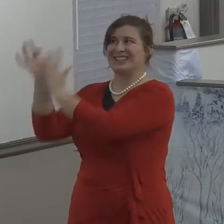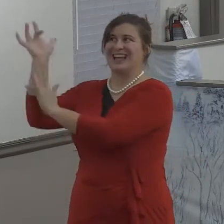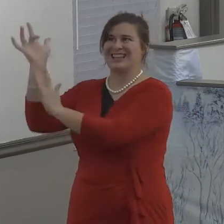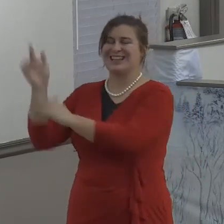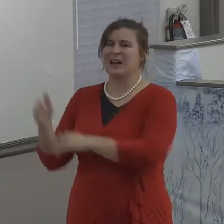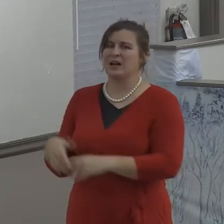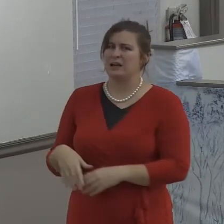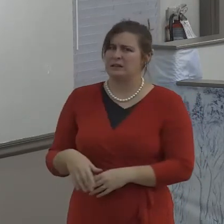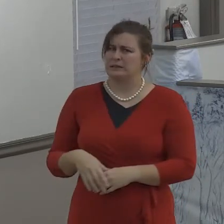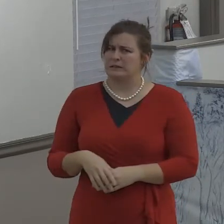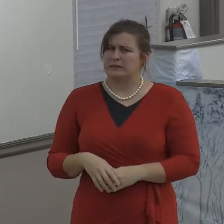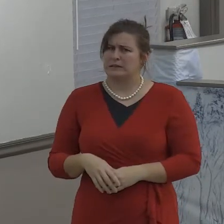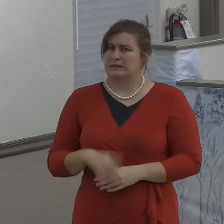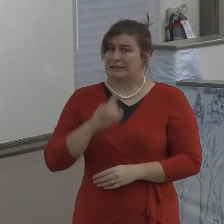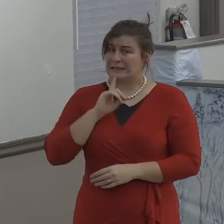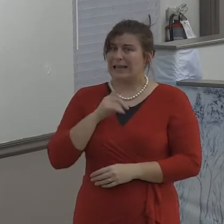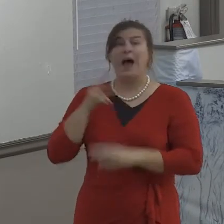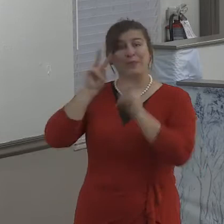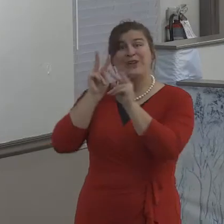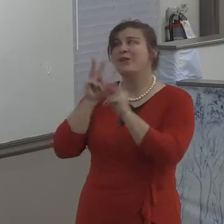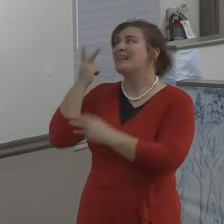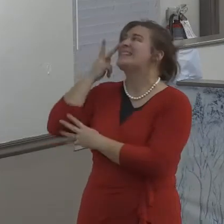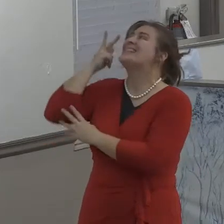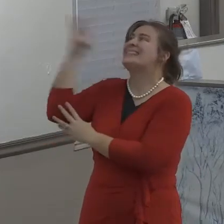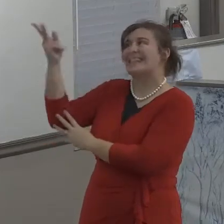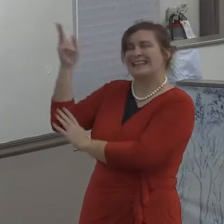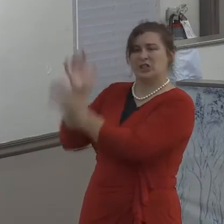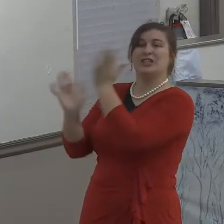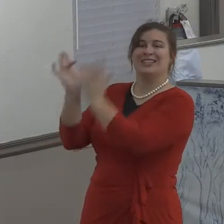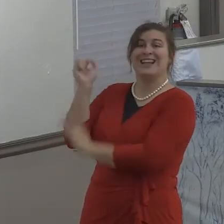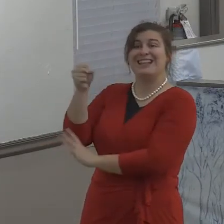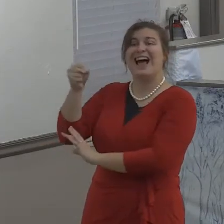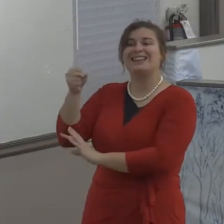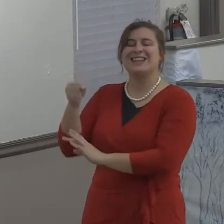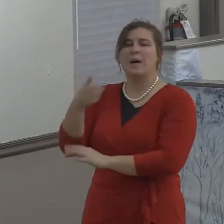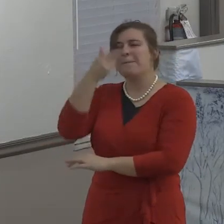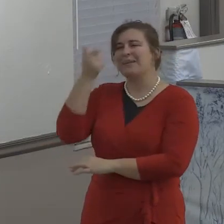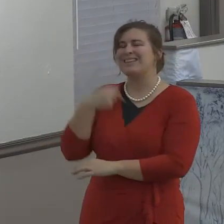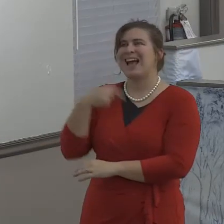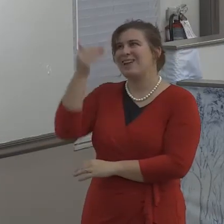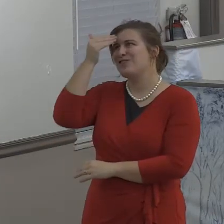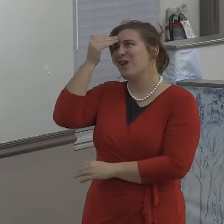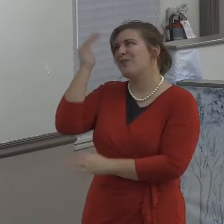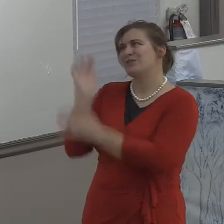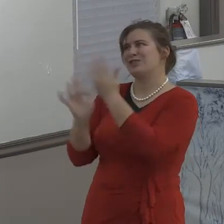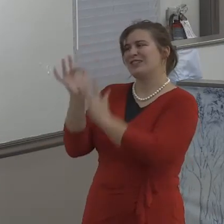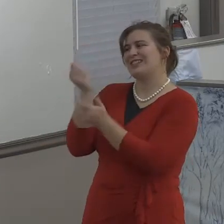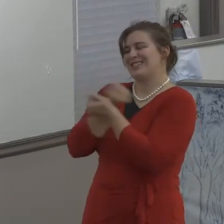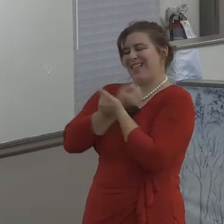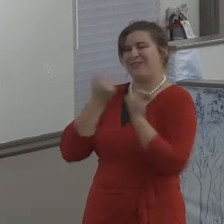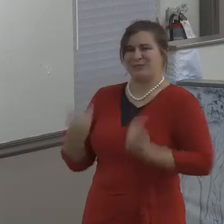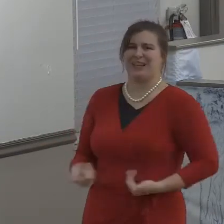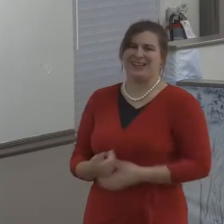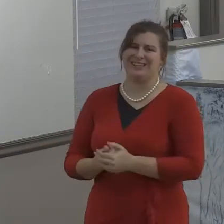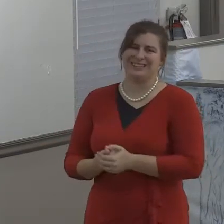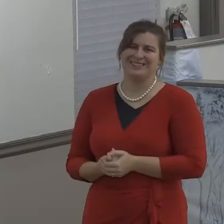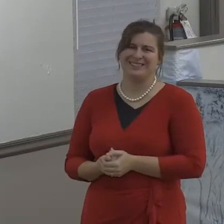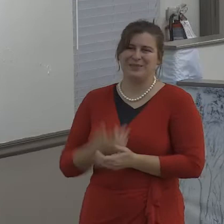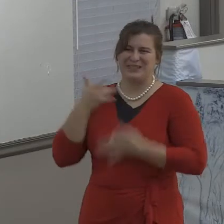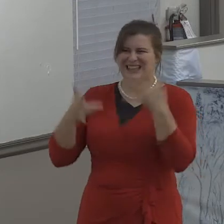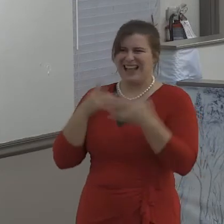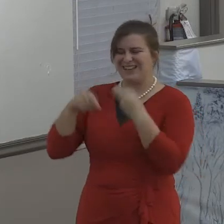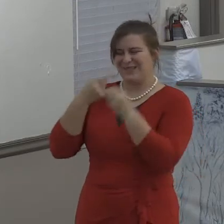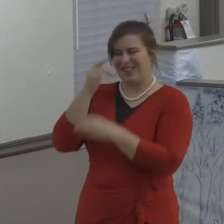deserve. Not what they hope to get. What they actually deserve.